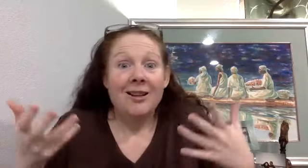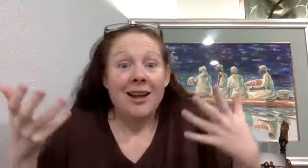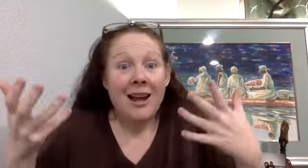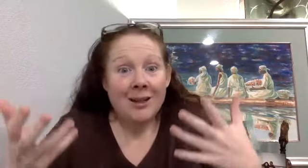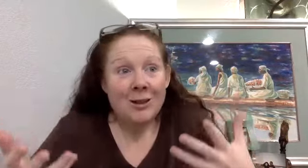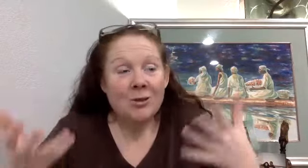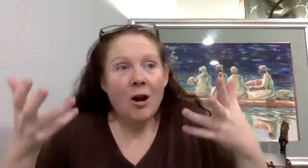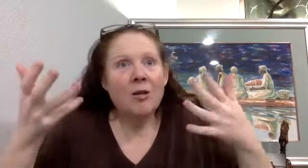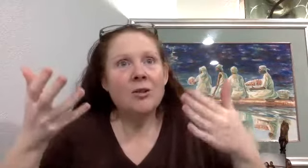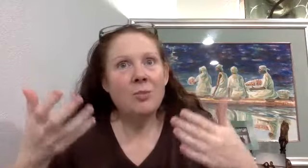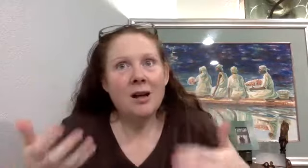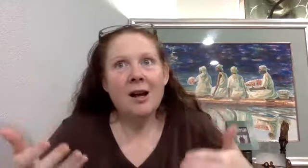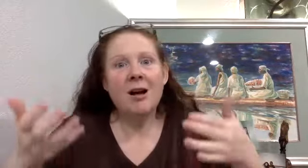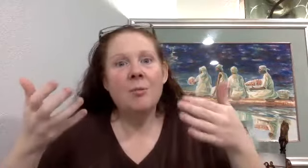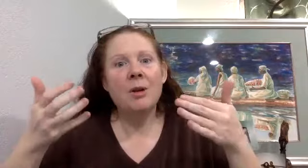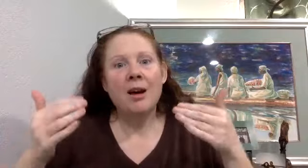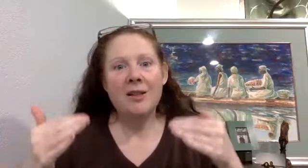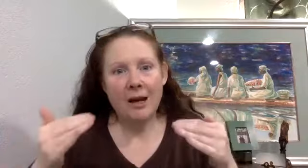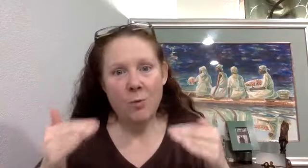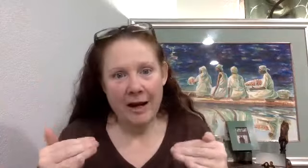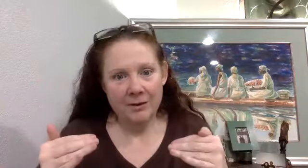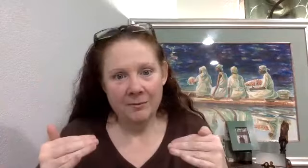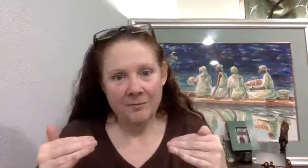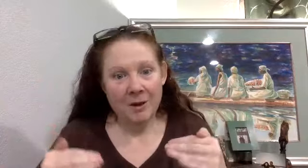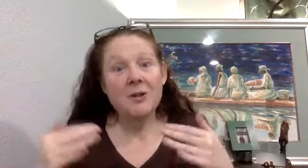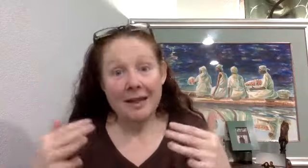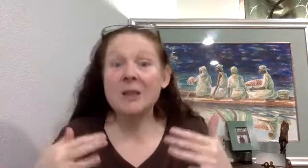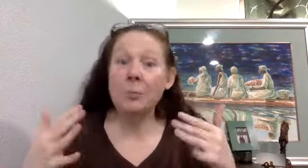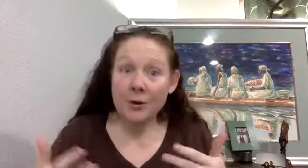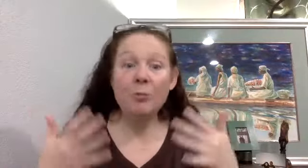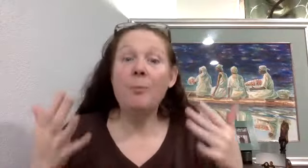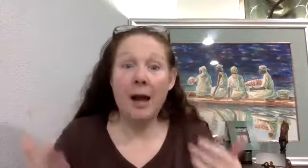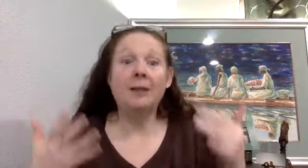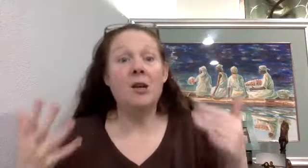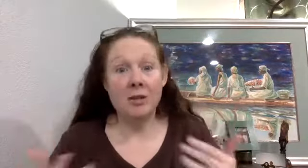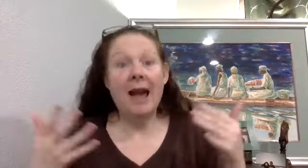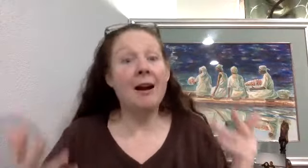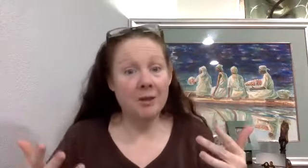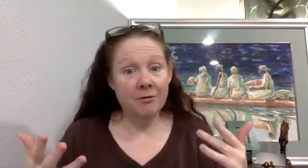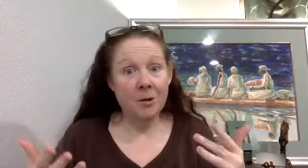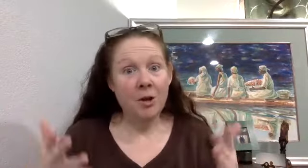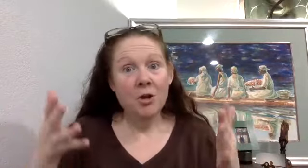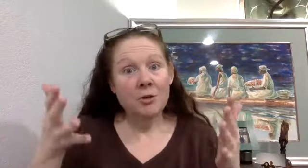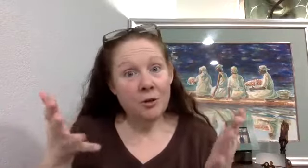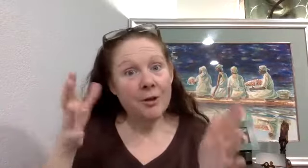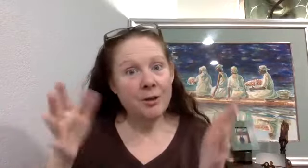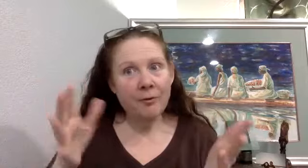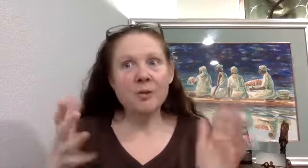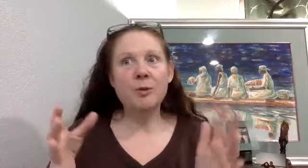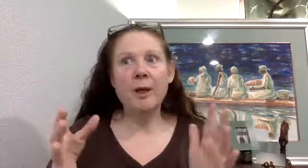And it starts to become a dead weight because it is supposed to be biologically active. So, you know, the difference between,